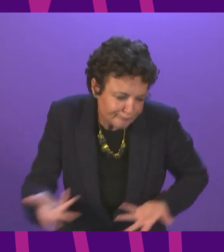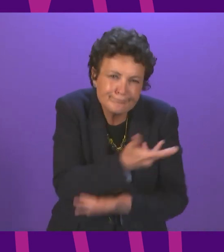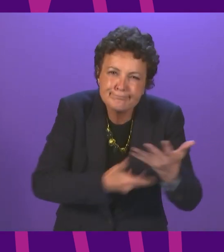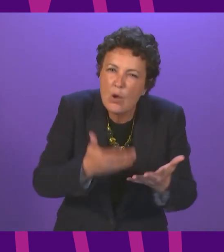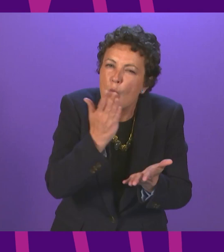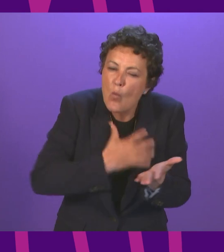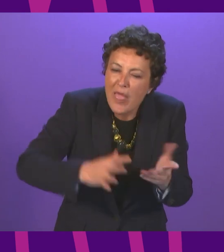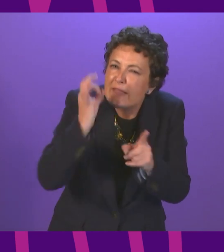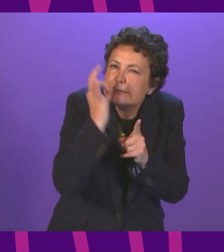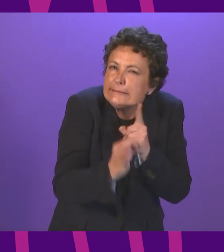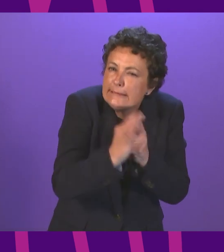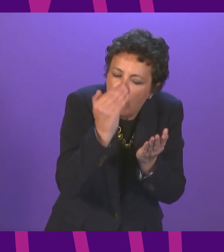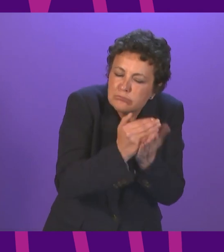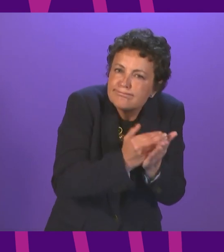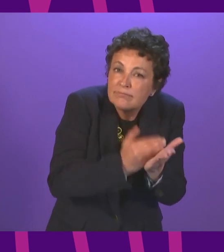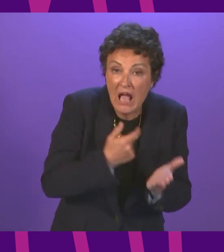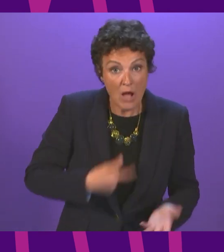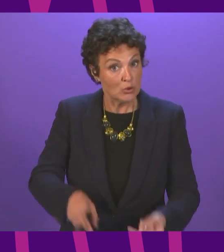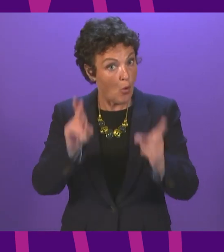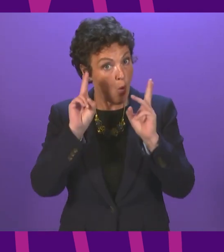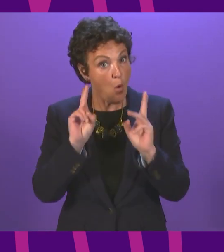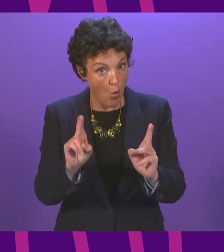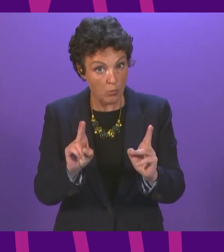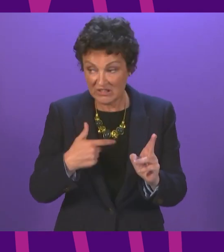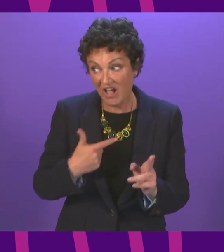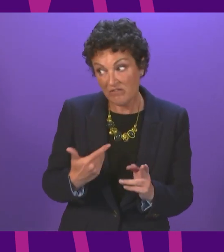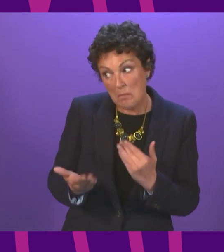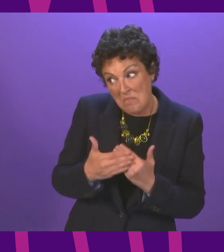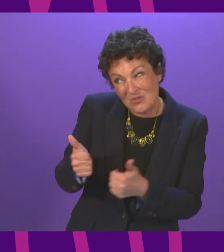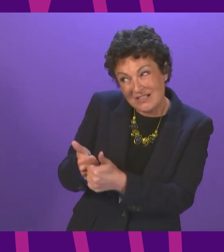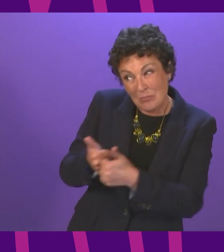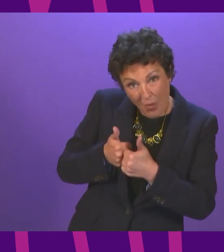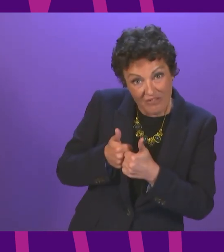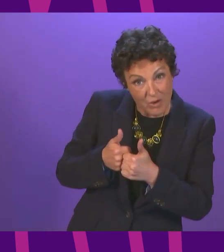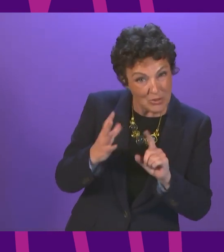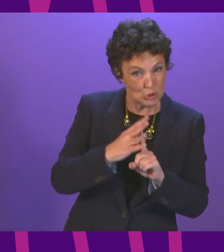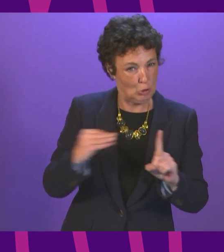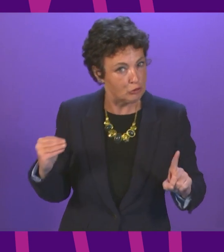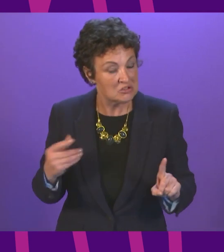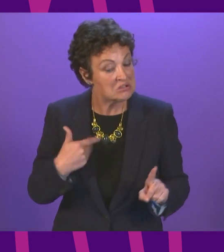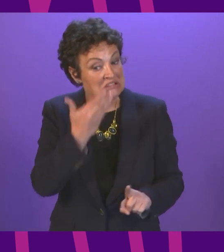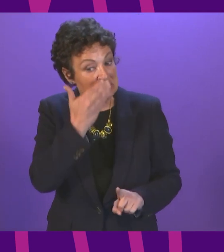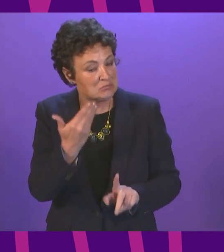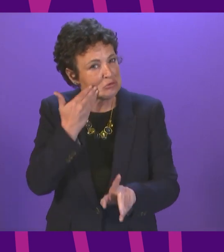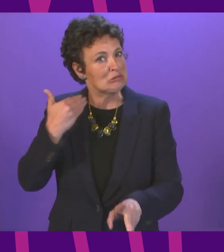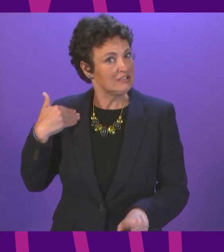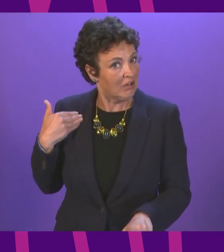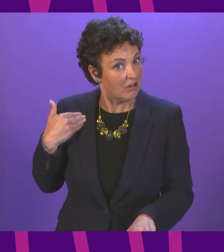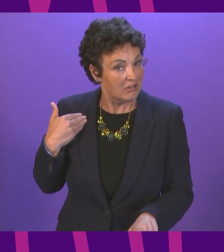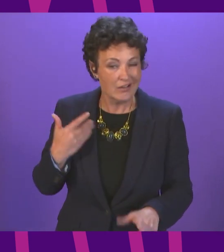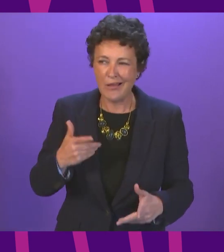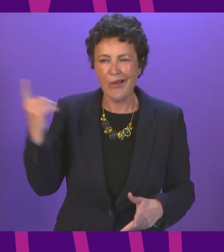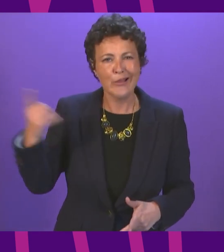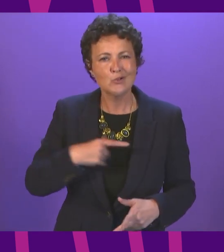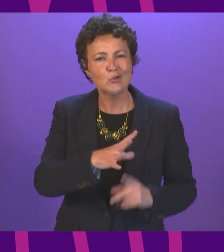things, we will have perhaps more than we have had in the past support from the Scottish Conservatives, instead of what we have seen recently, which is